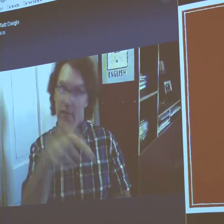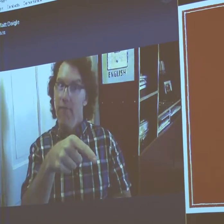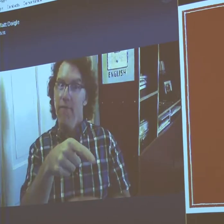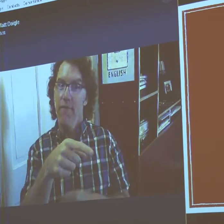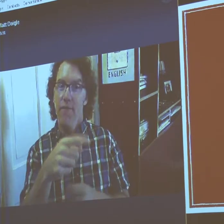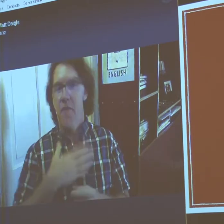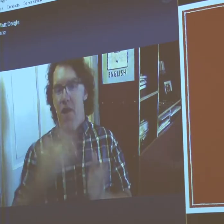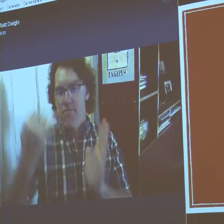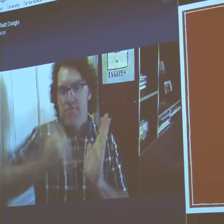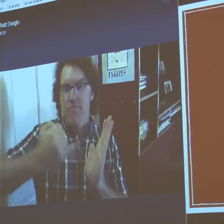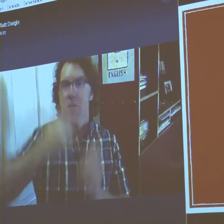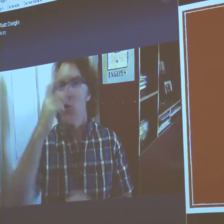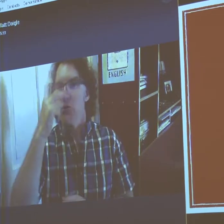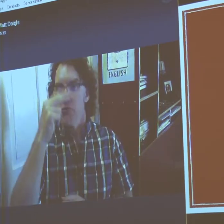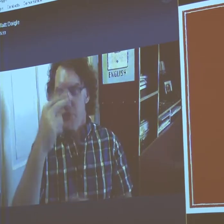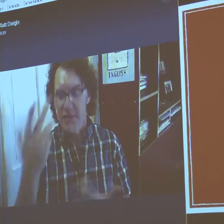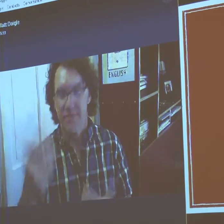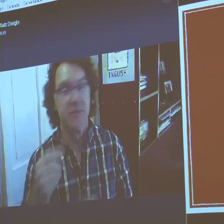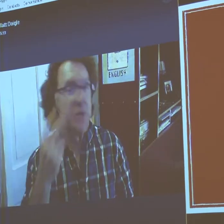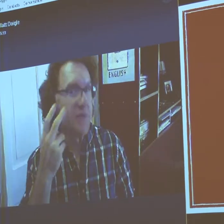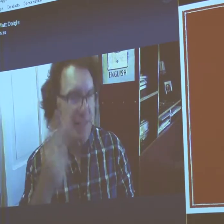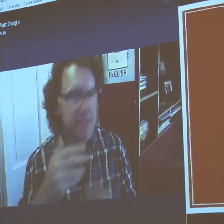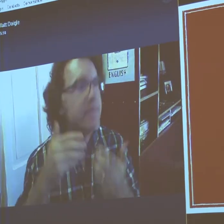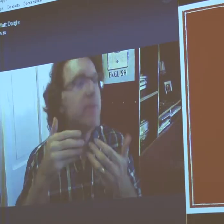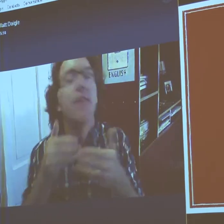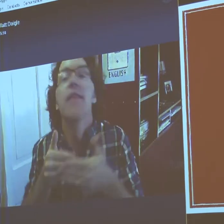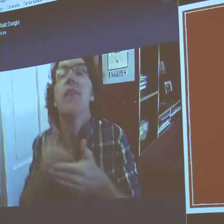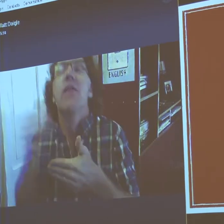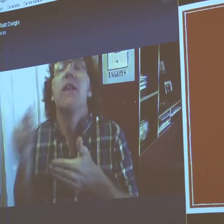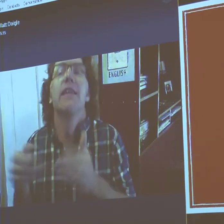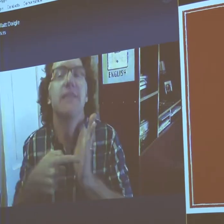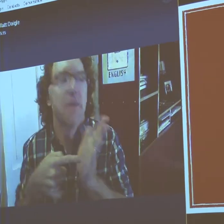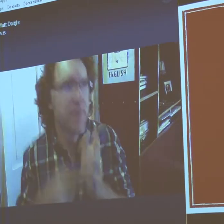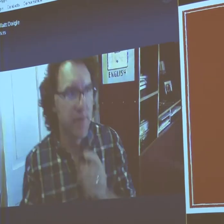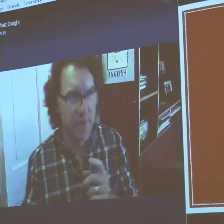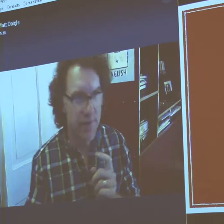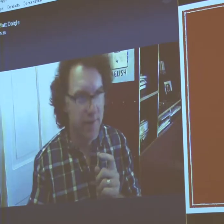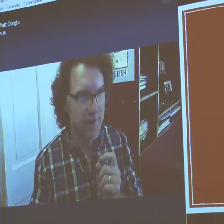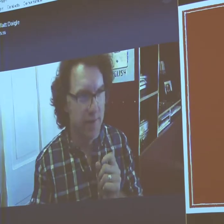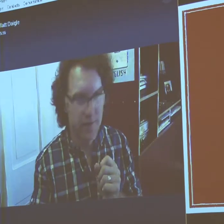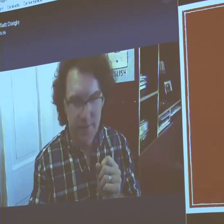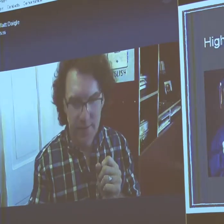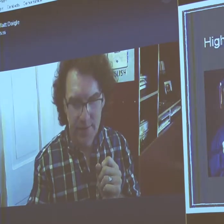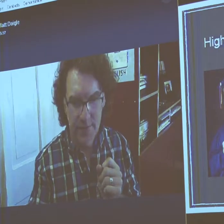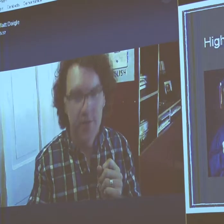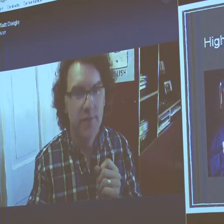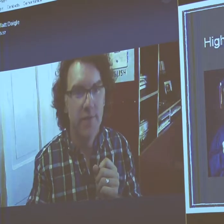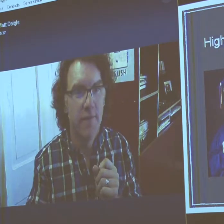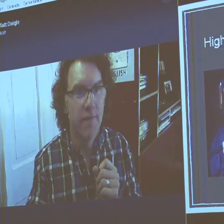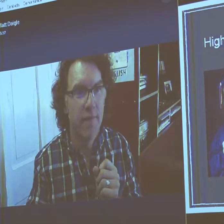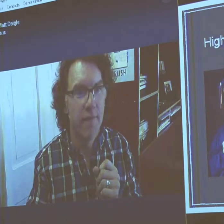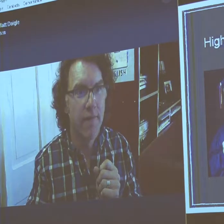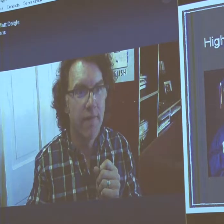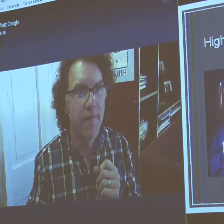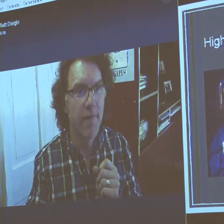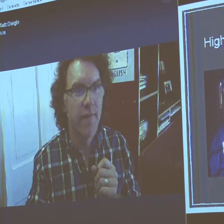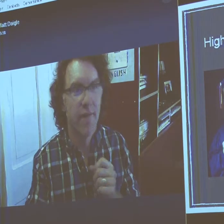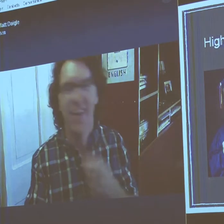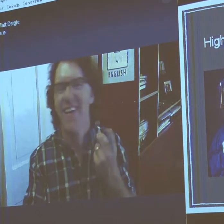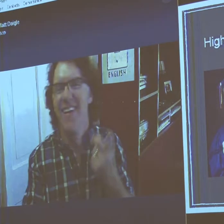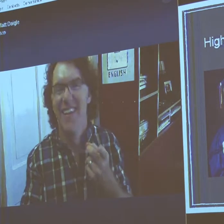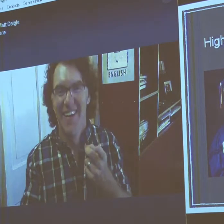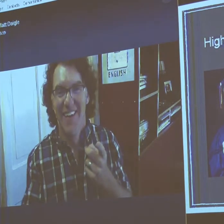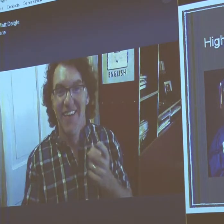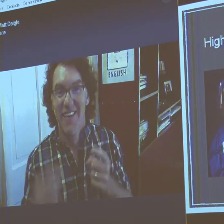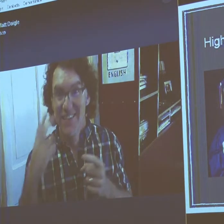newspaper? And I thought, wow, this would be great. I would be able to actually publish some of my art. So this next slide will show some of